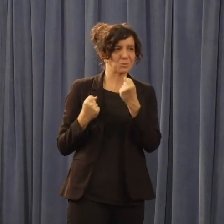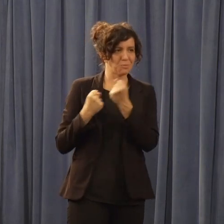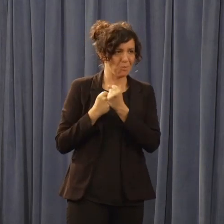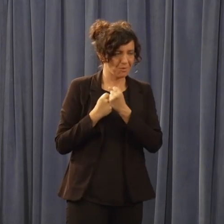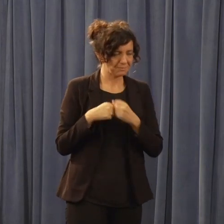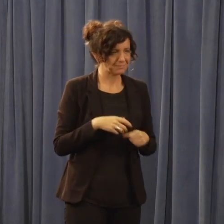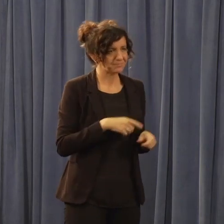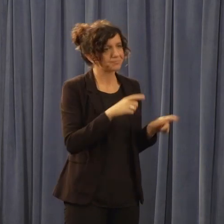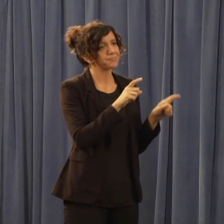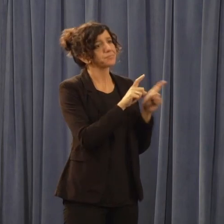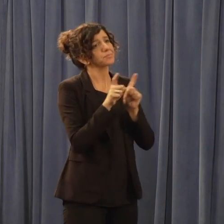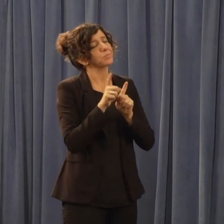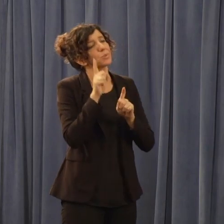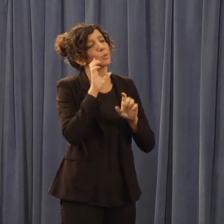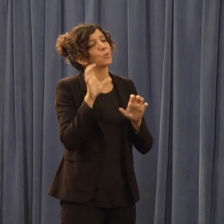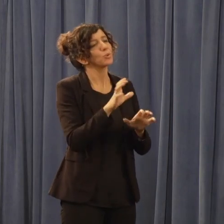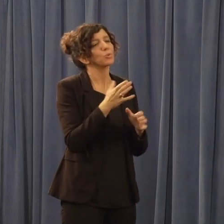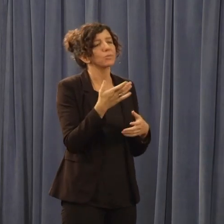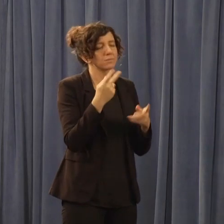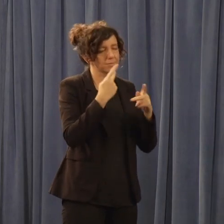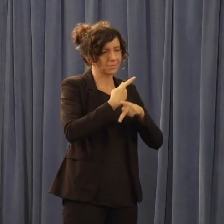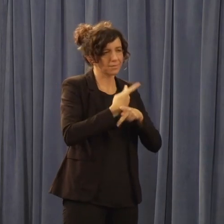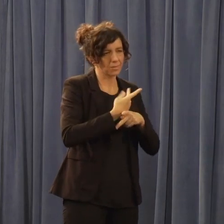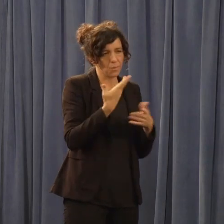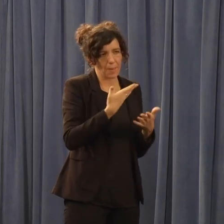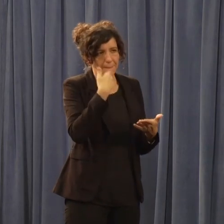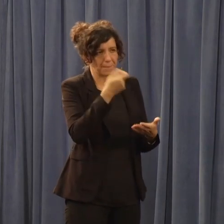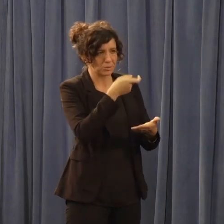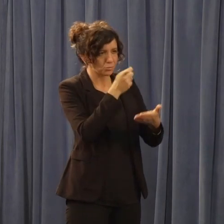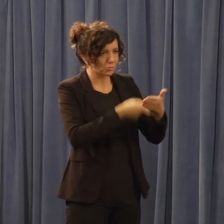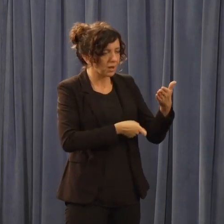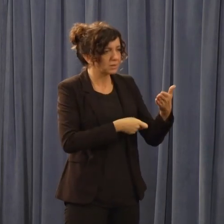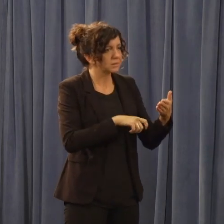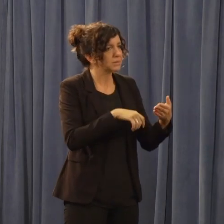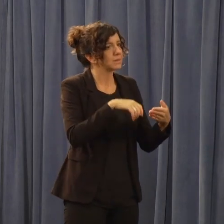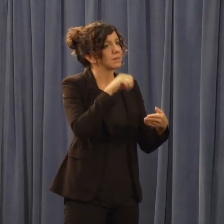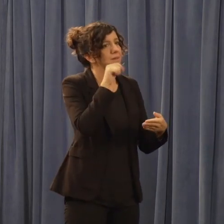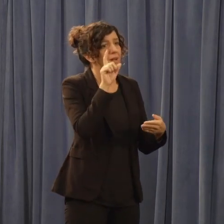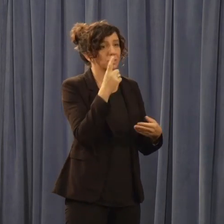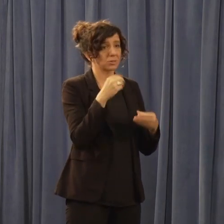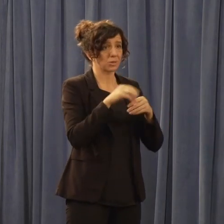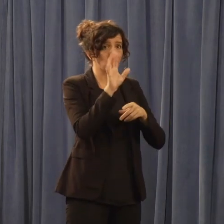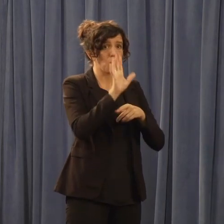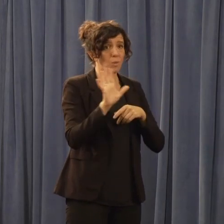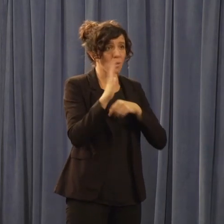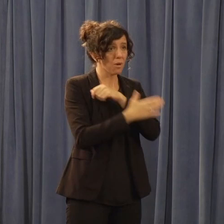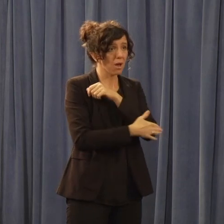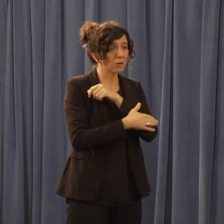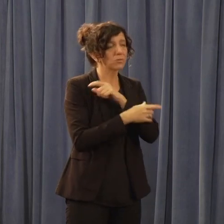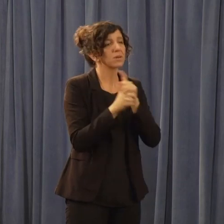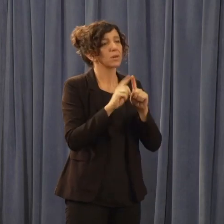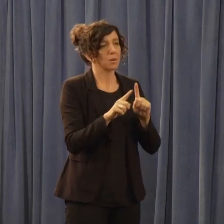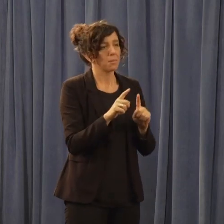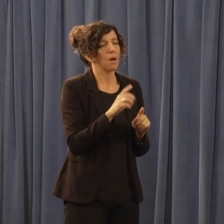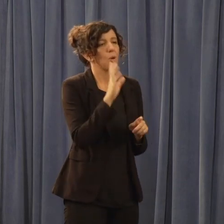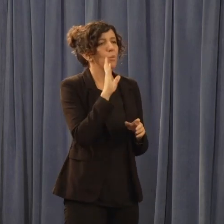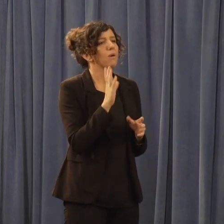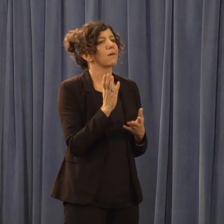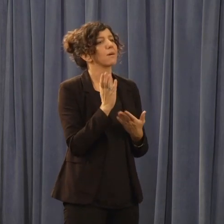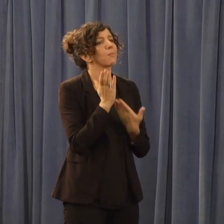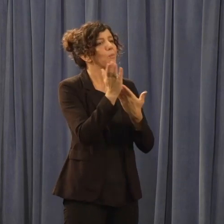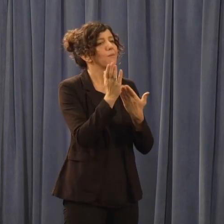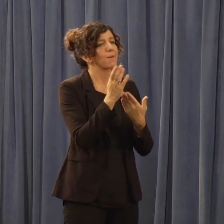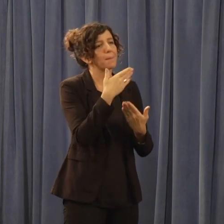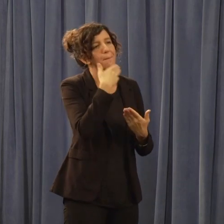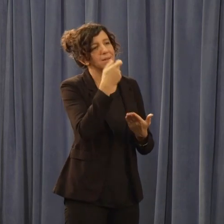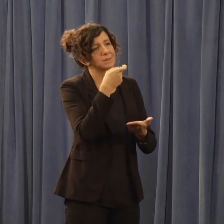doing things on best prices, both not just nationally, but we're going to move a best price Medi-Cal proposal that looks at